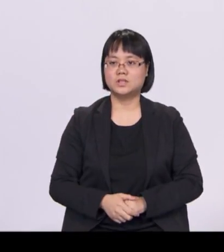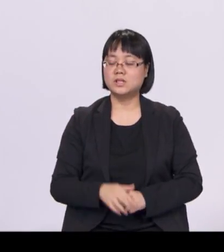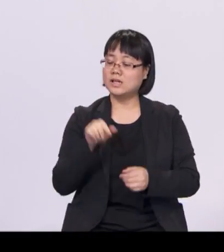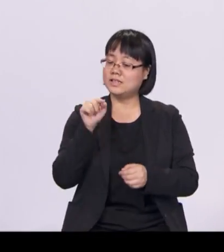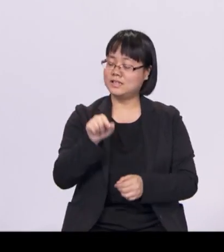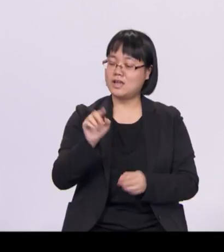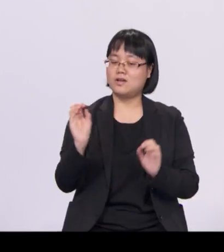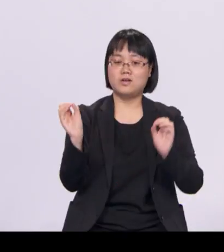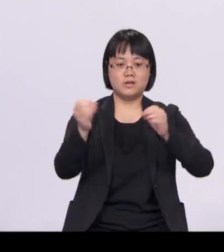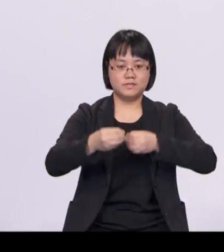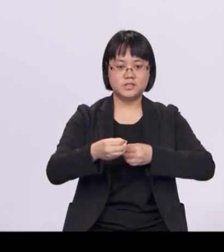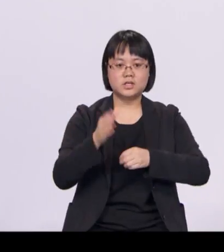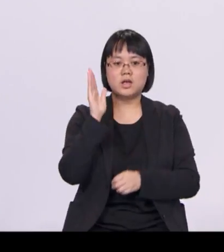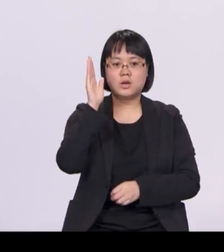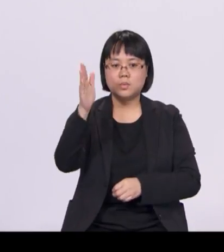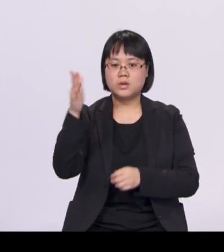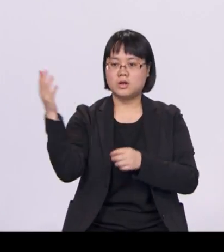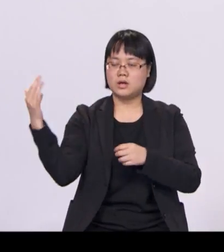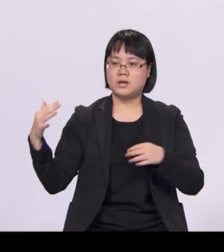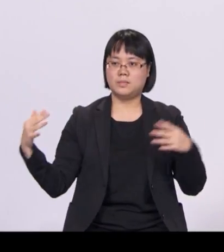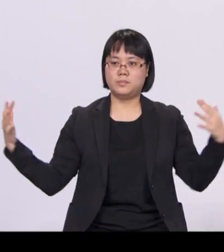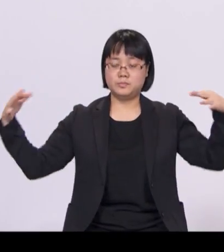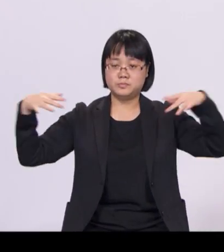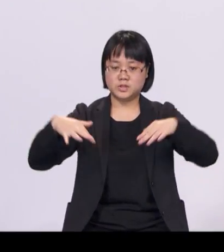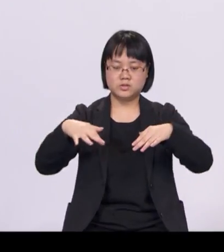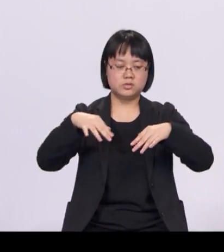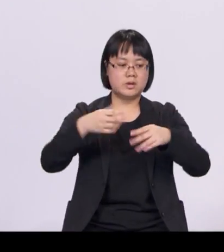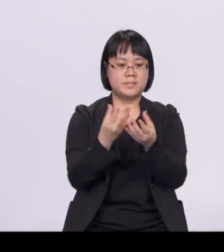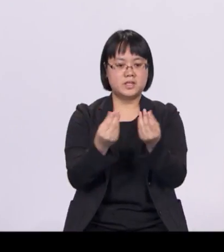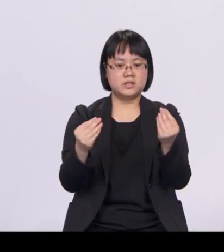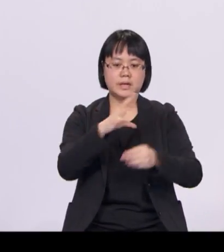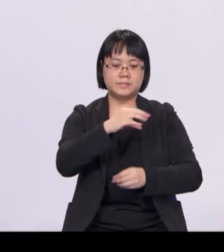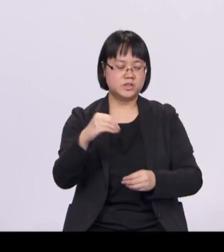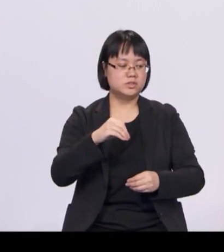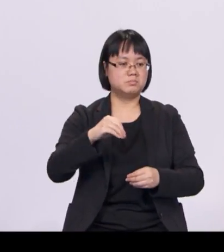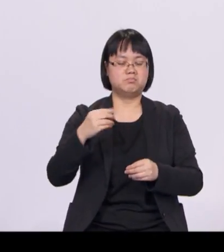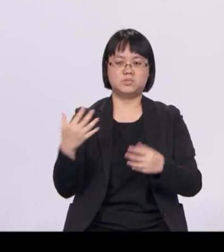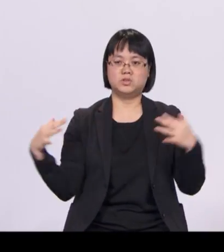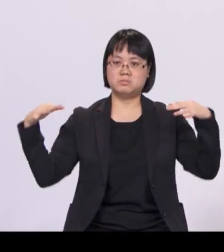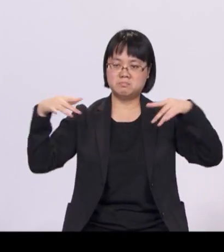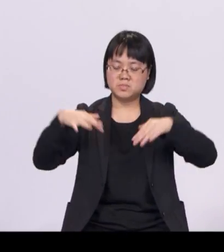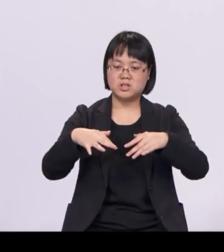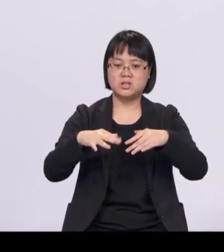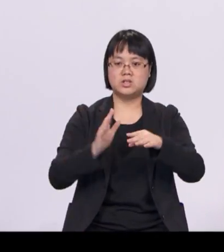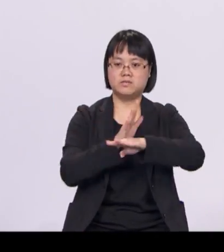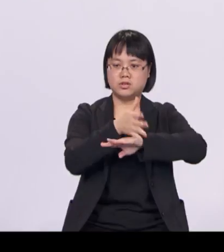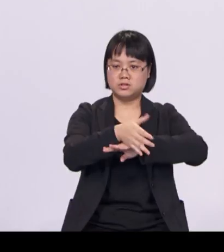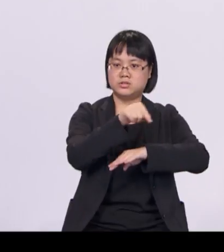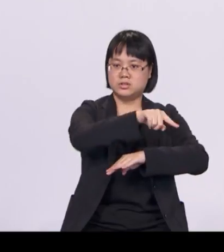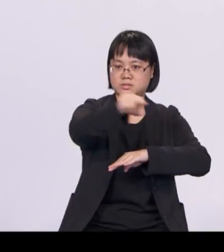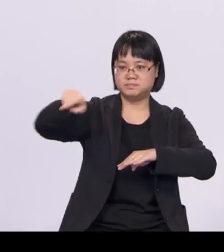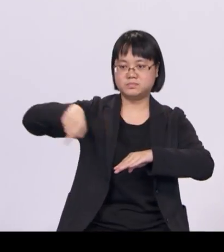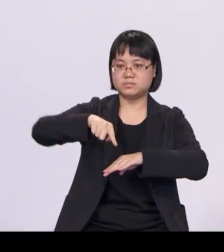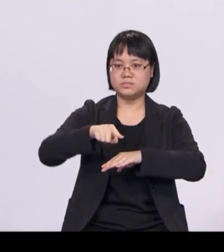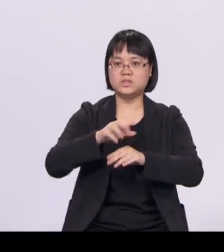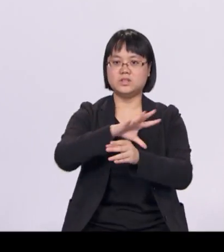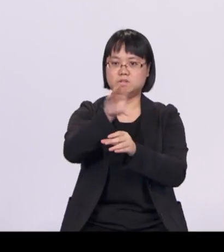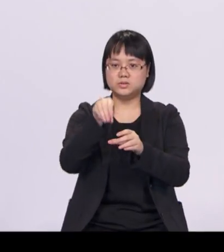will bring together local and international firms from across the value chain, including infrastructure developers, institutional